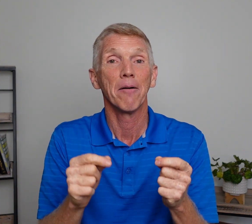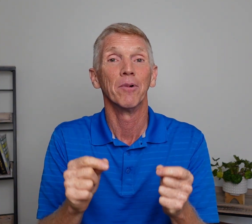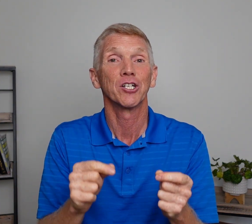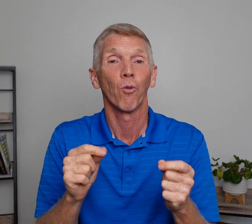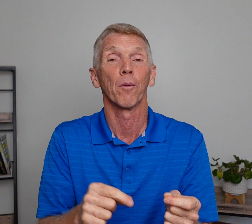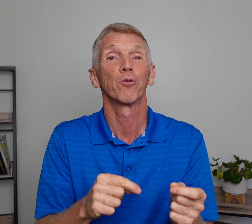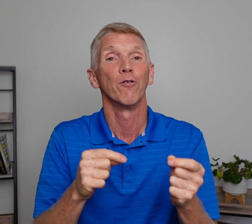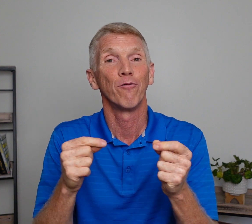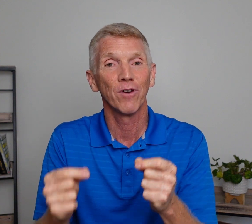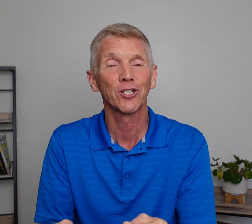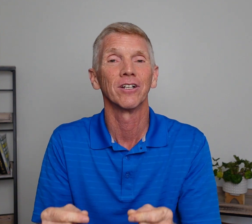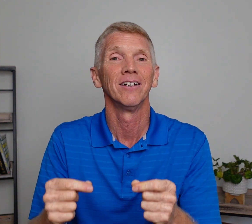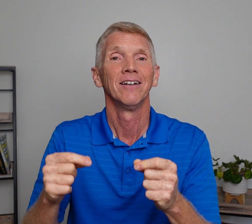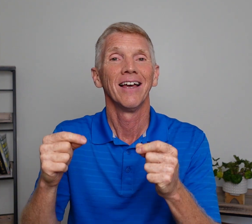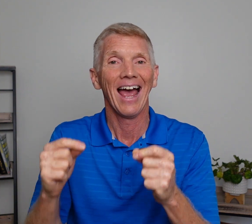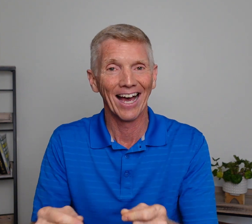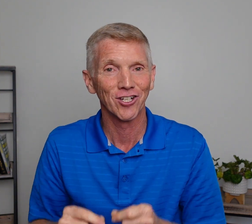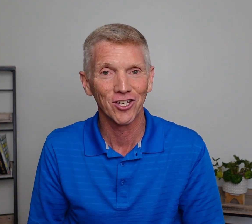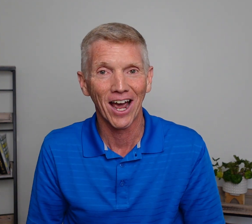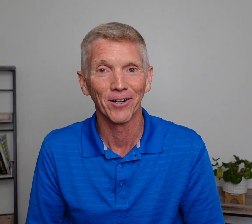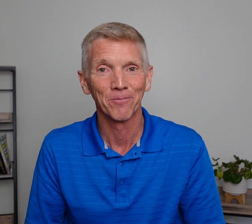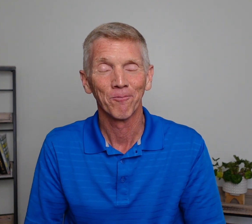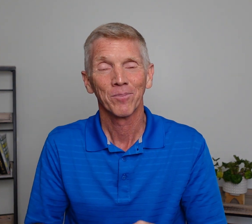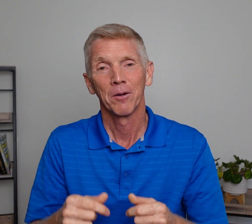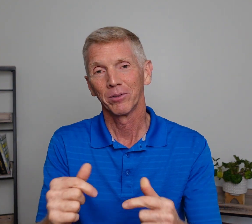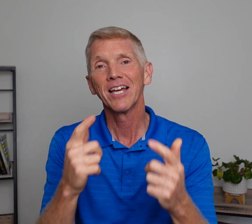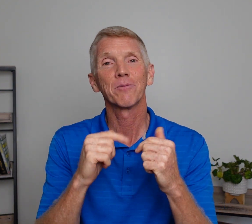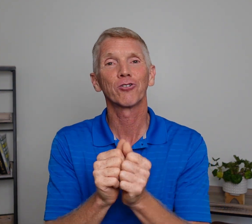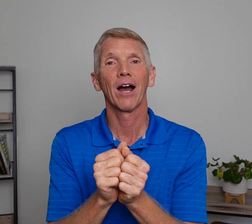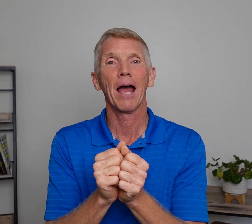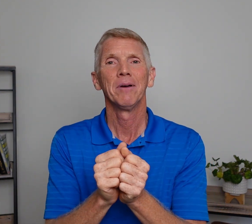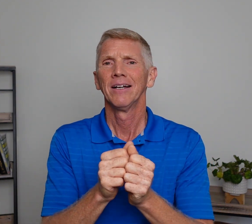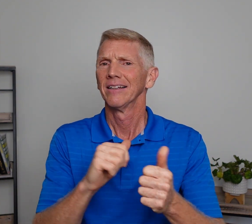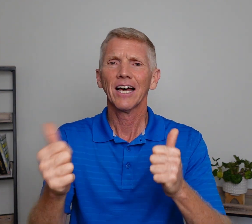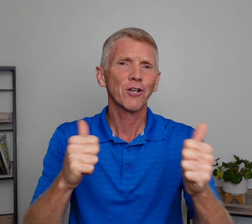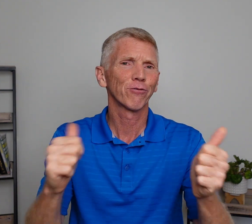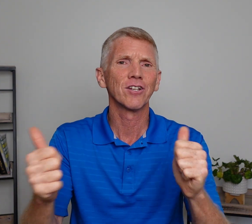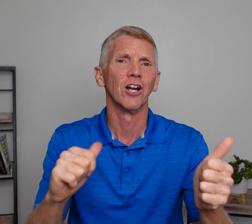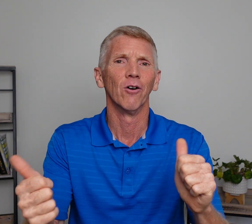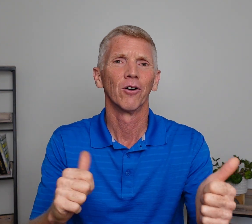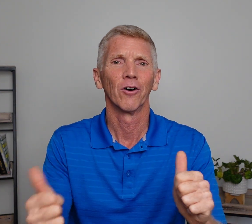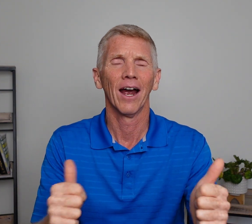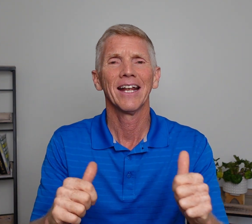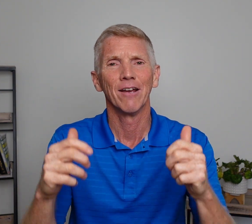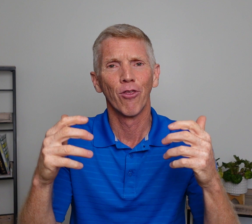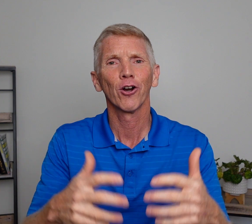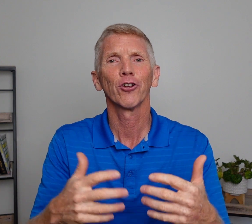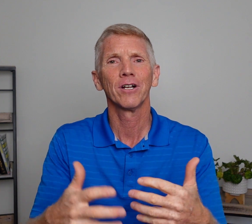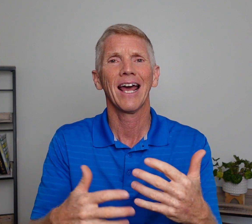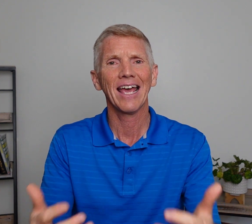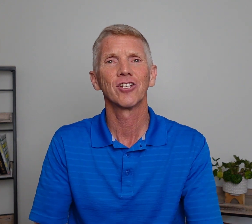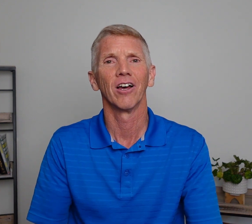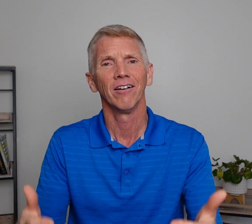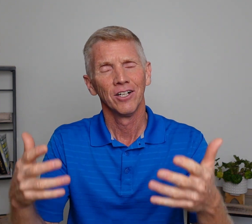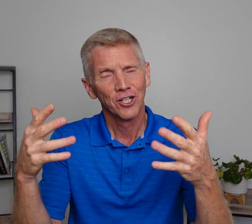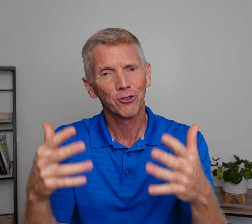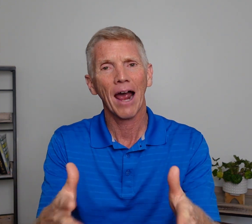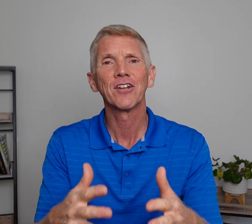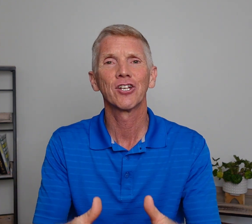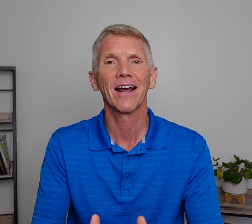much more proficient as a signer. Please subscribe. Let your friends know, all right? If they're learning ASL, try the channel